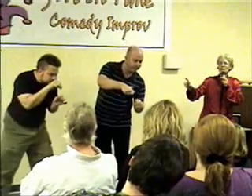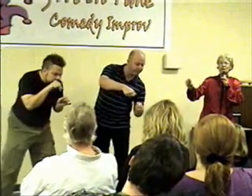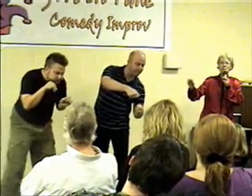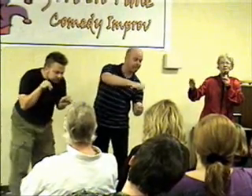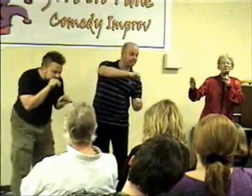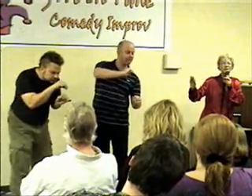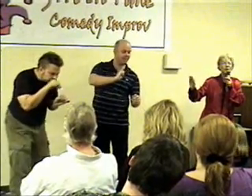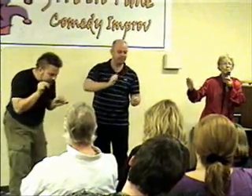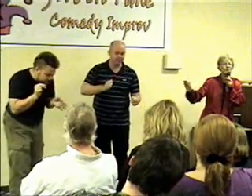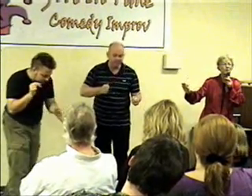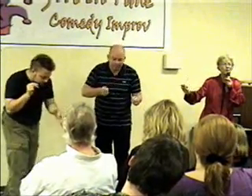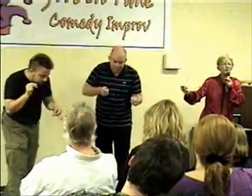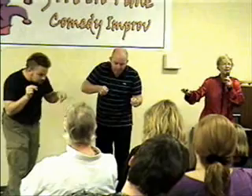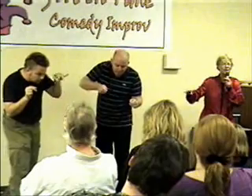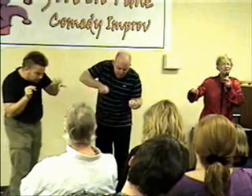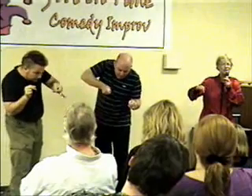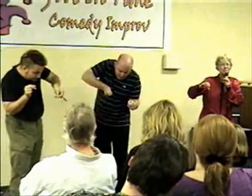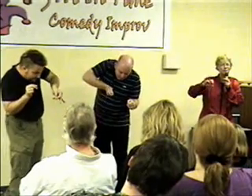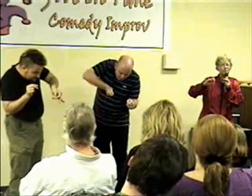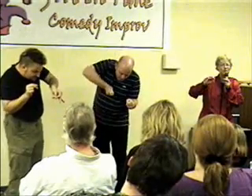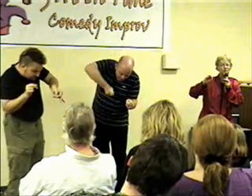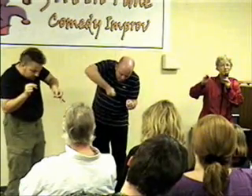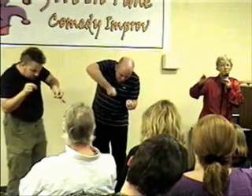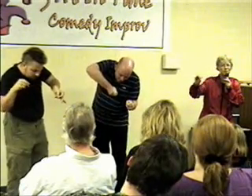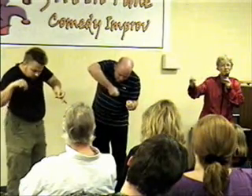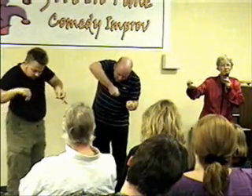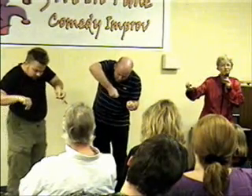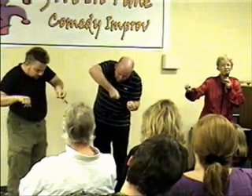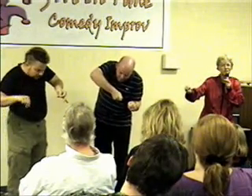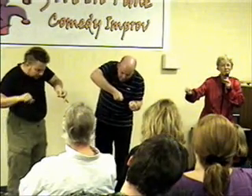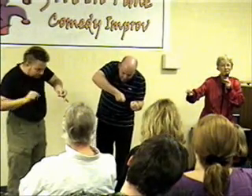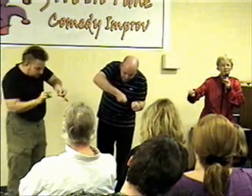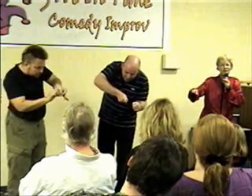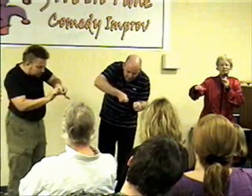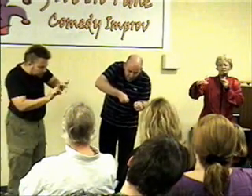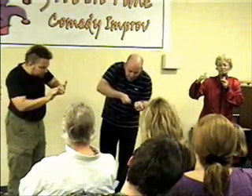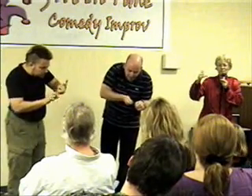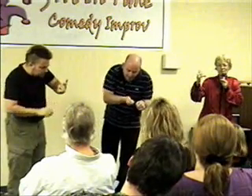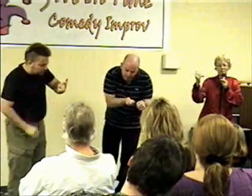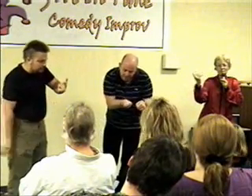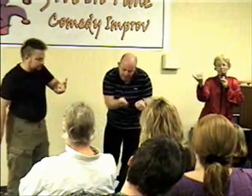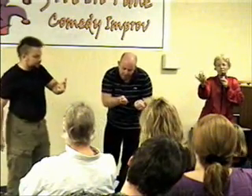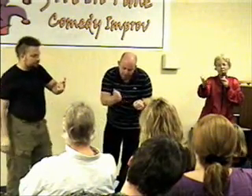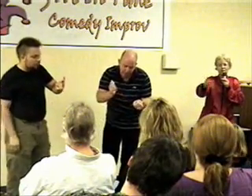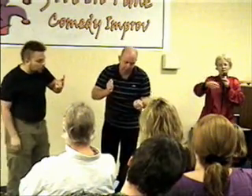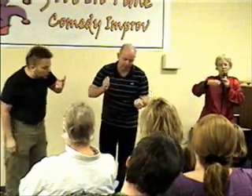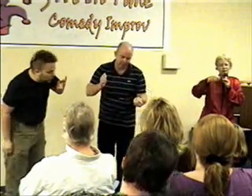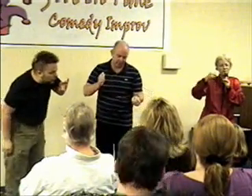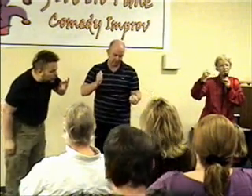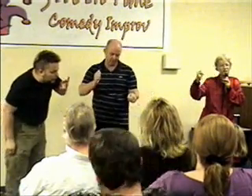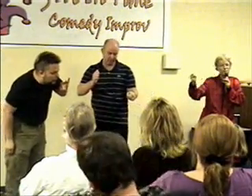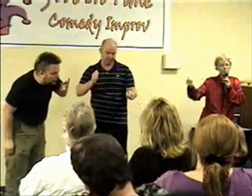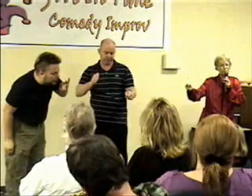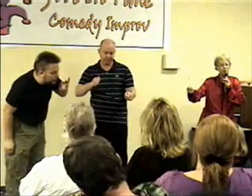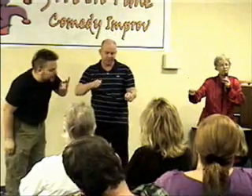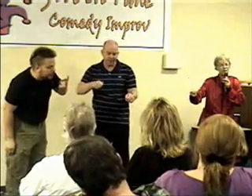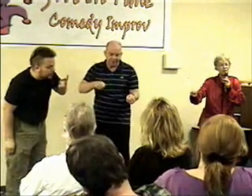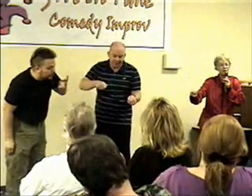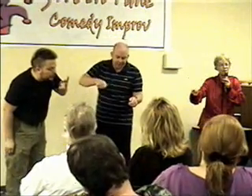they mess up, and they inadvertently get so into the scene that they start their next line with the wrong letter,